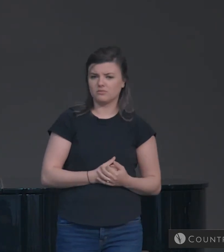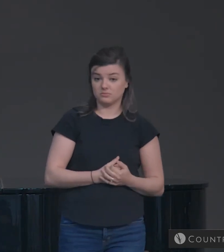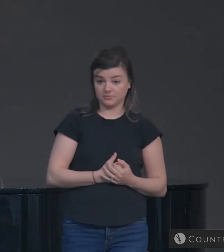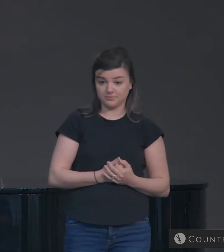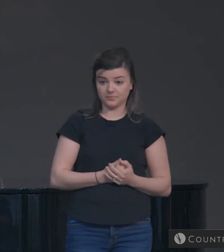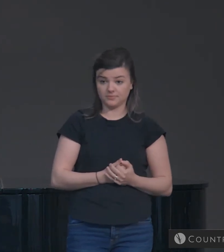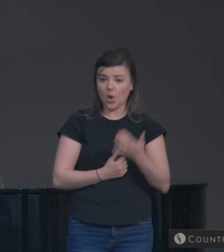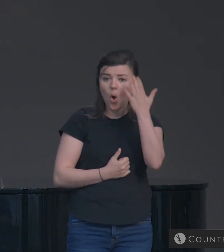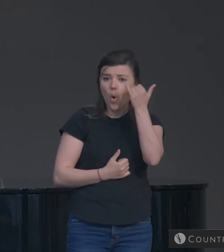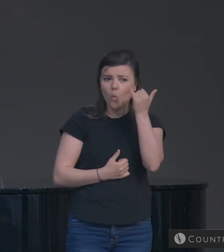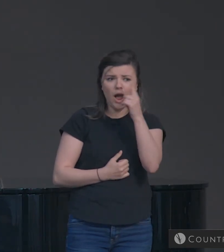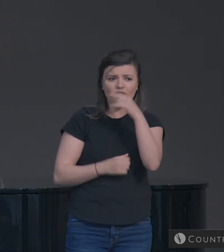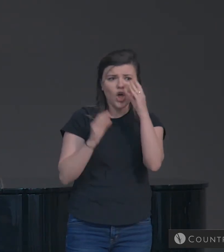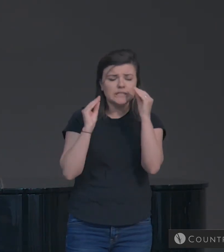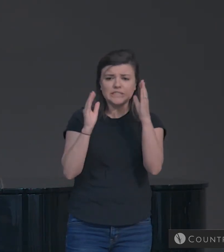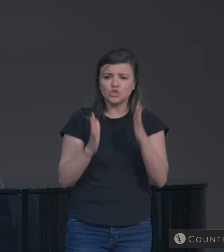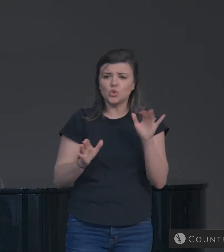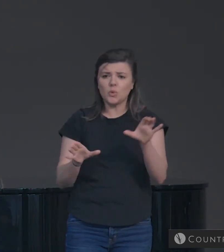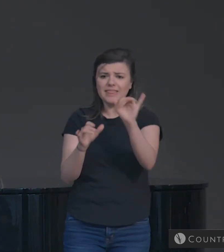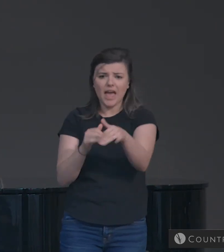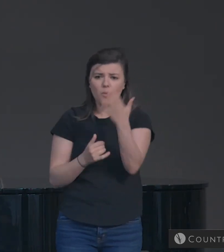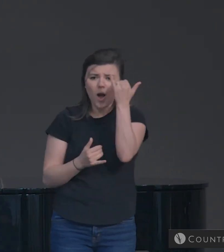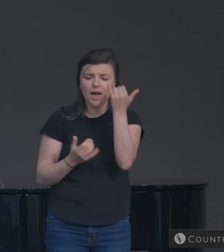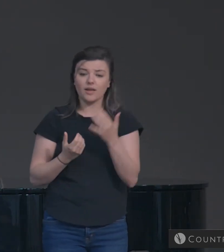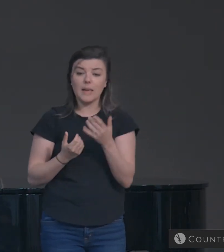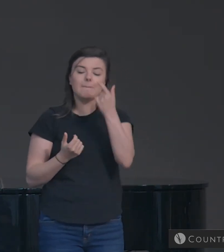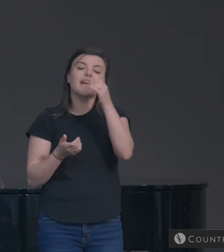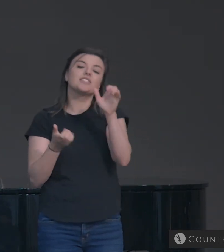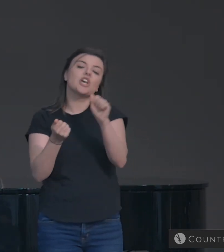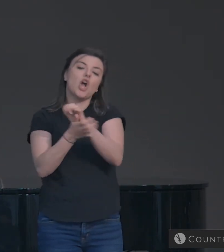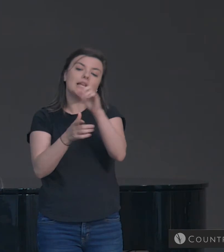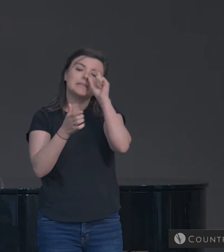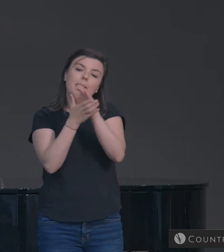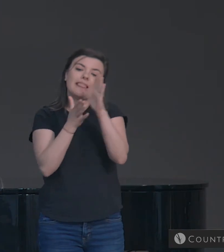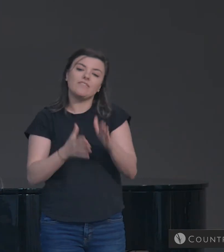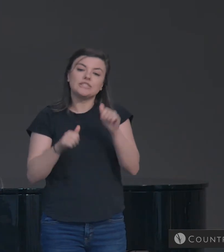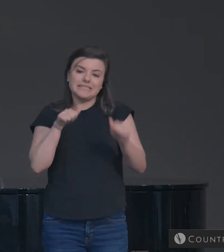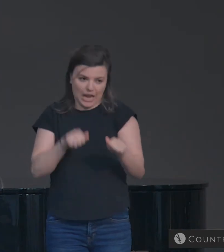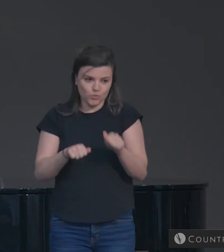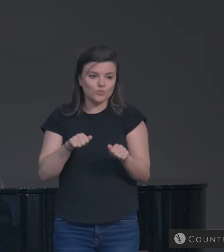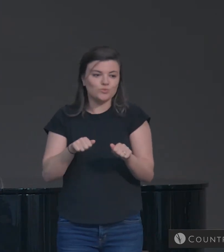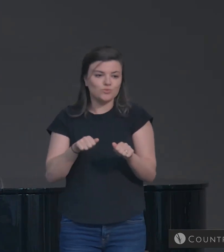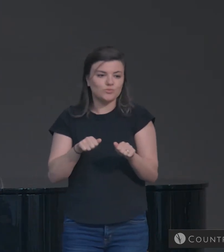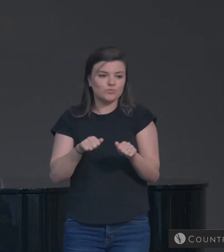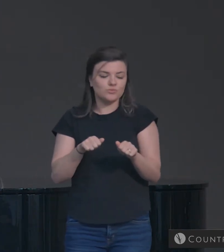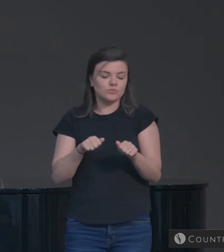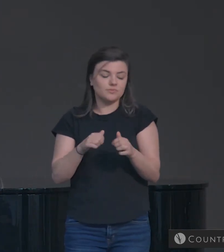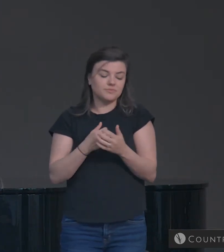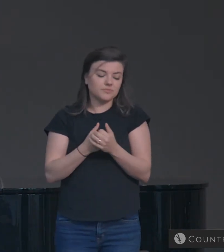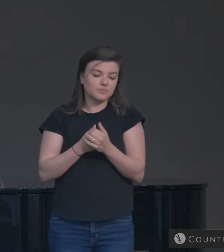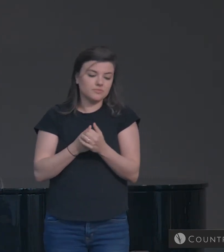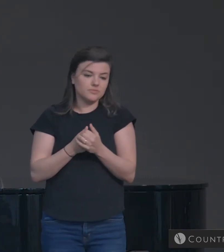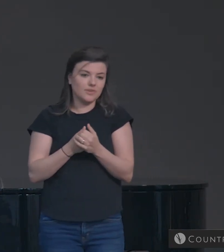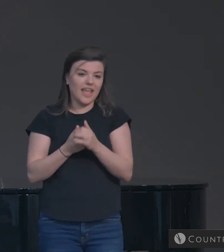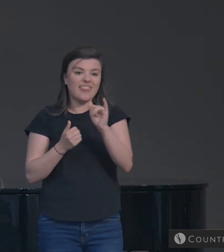Why are they doing that? Well, they're doing that because it causes believers to doubt. And in a basic sense, it's the best tactic to